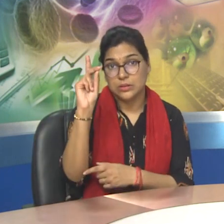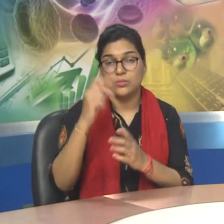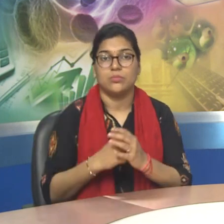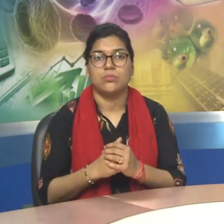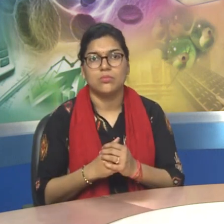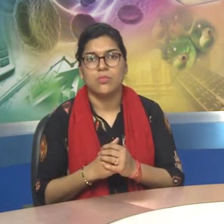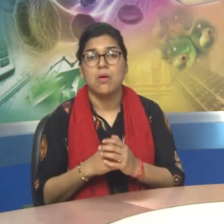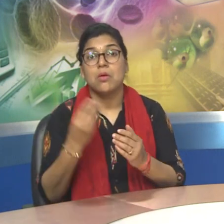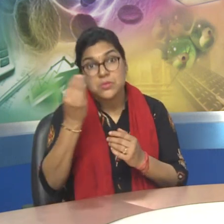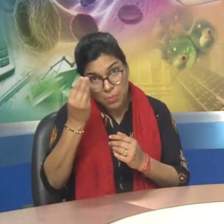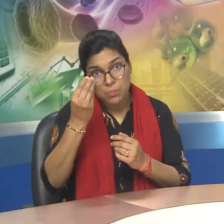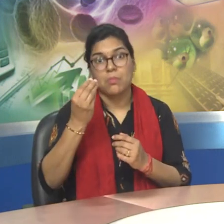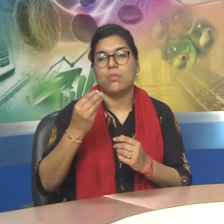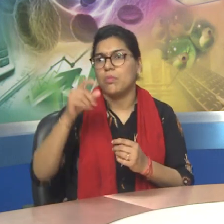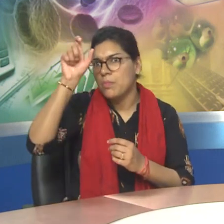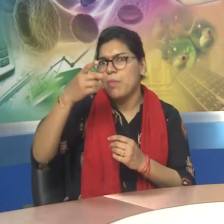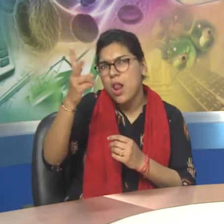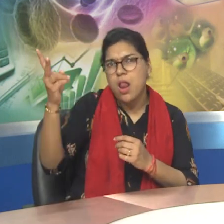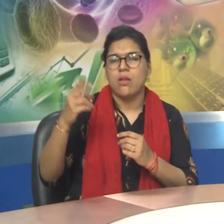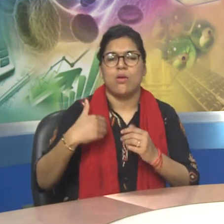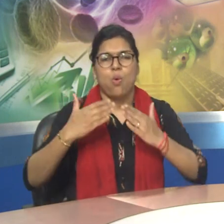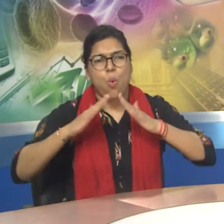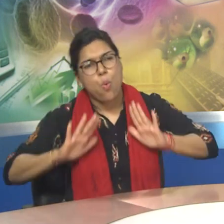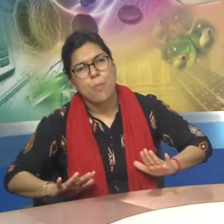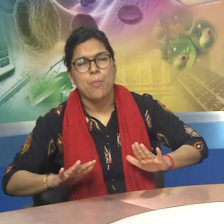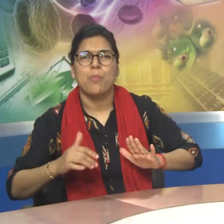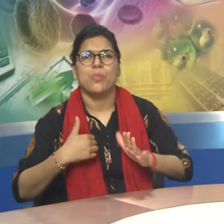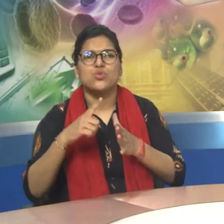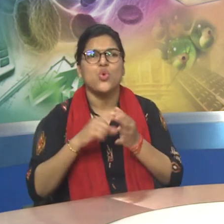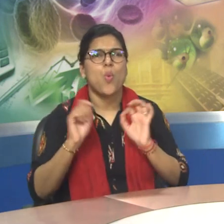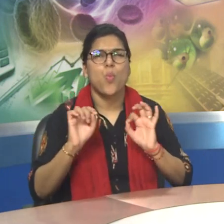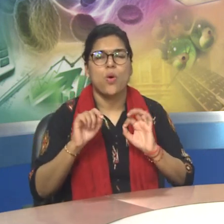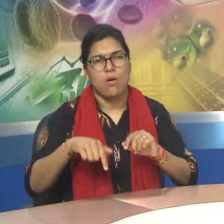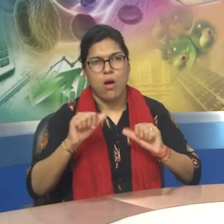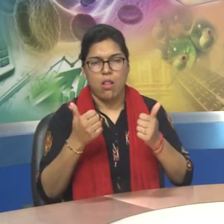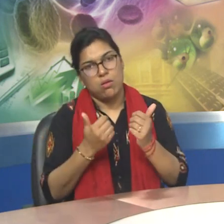Authors are journalists and freelance writers.